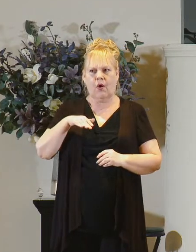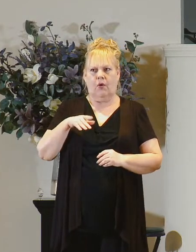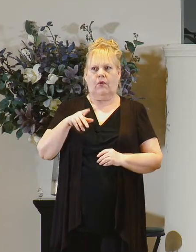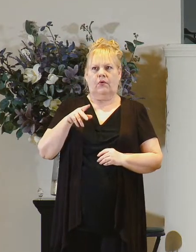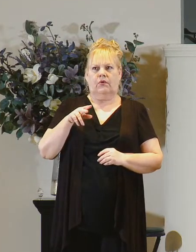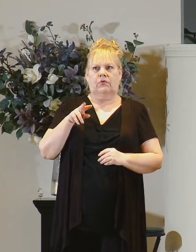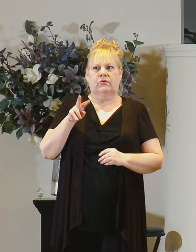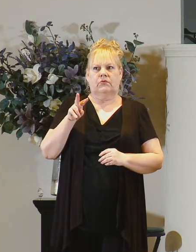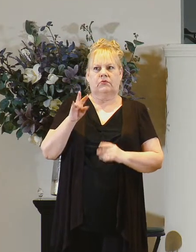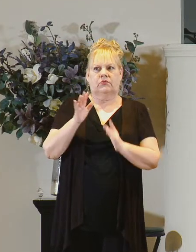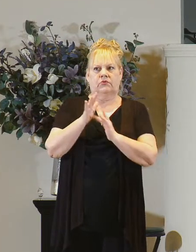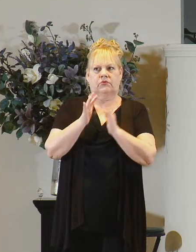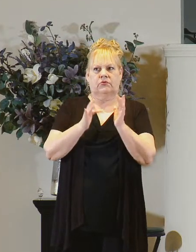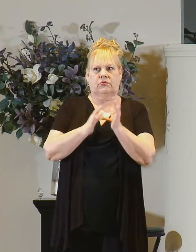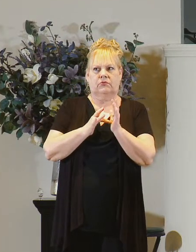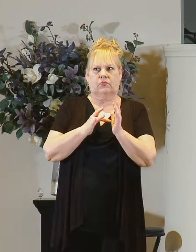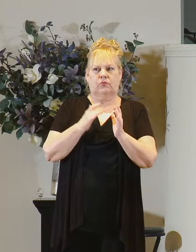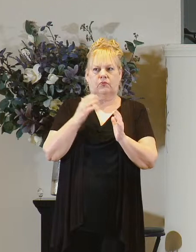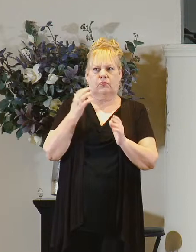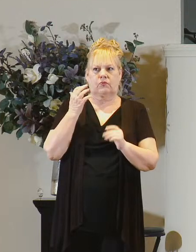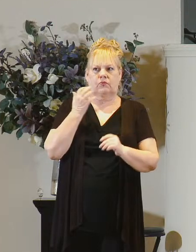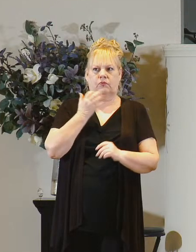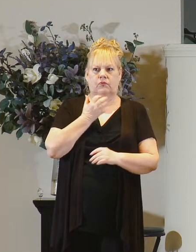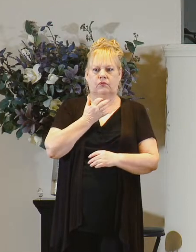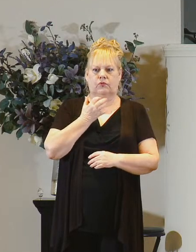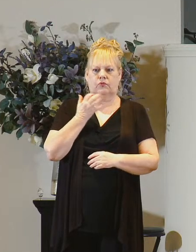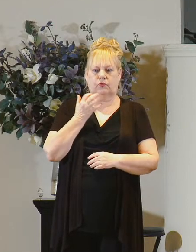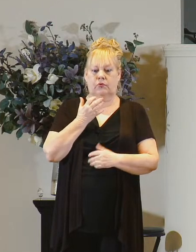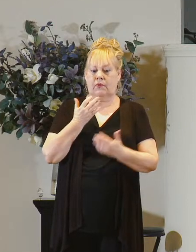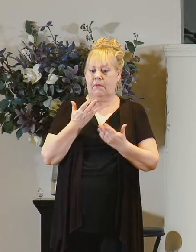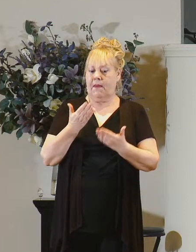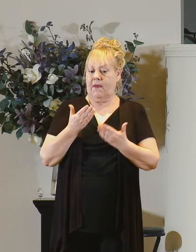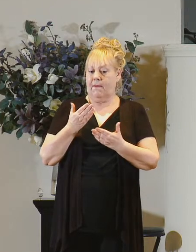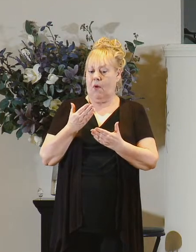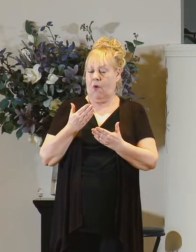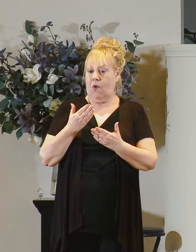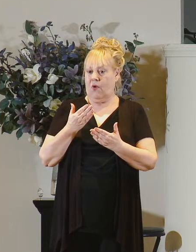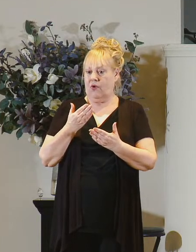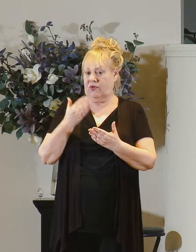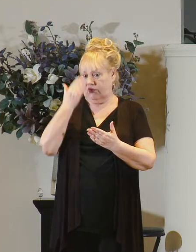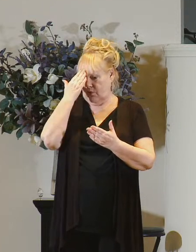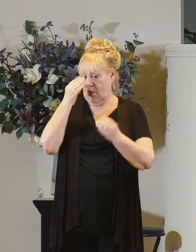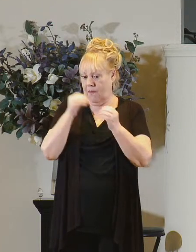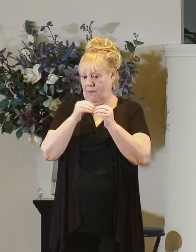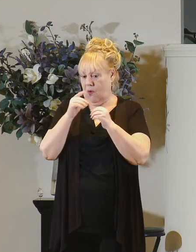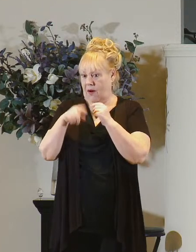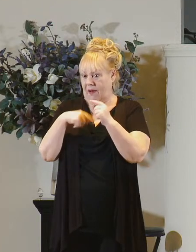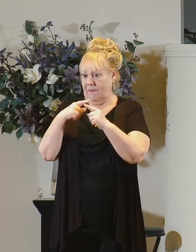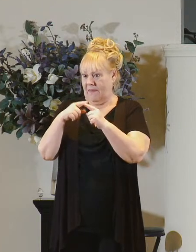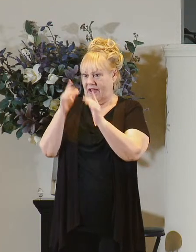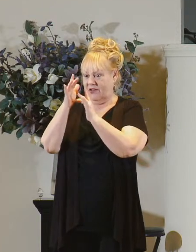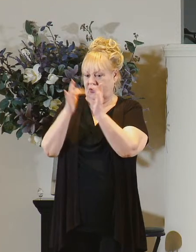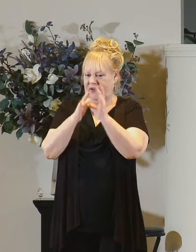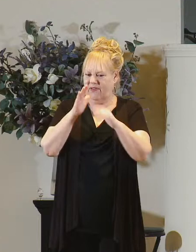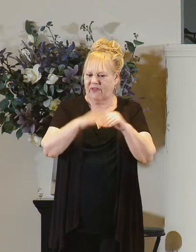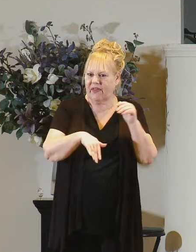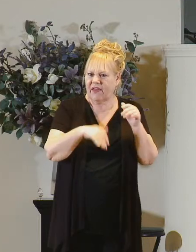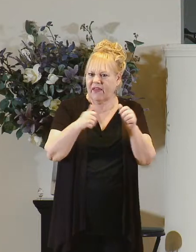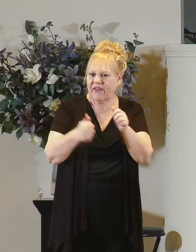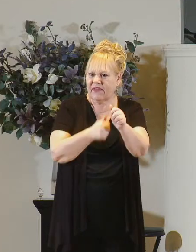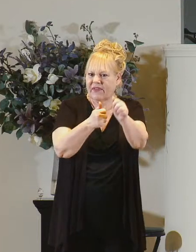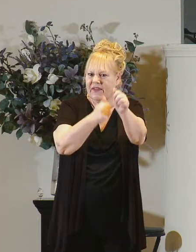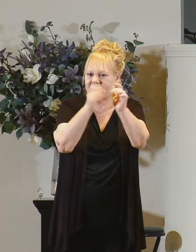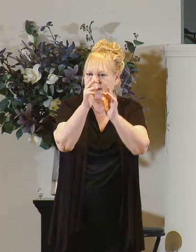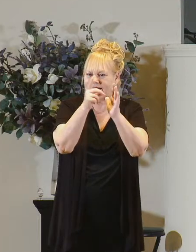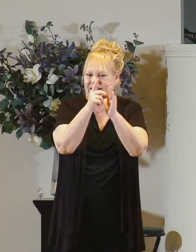in fact they may have even more insight about that than the disciples about who jesus is at this point of the gospel